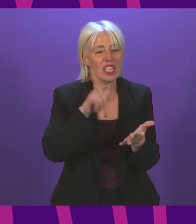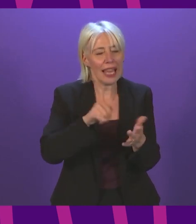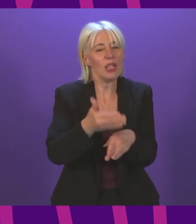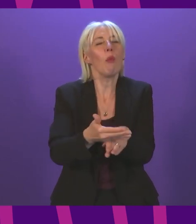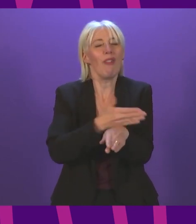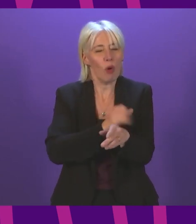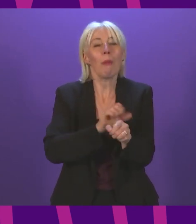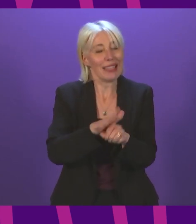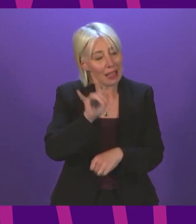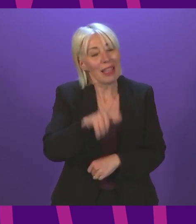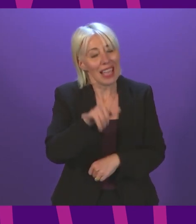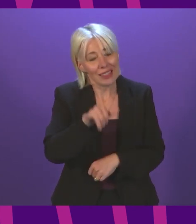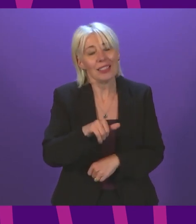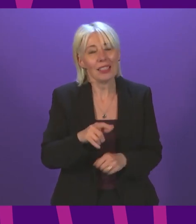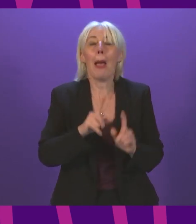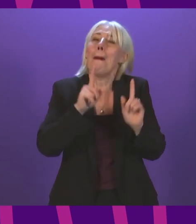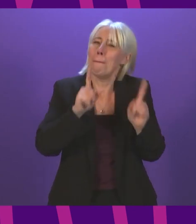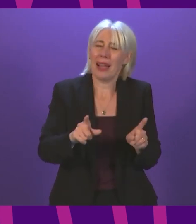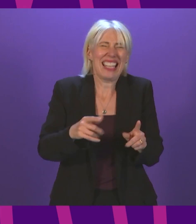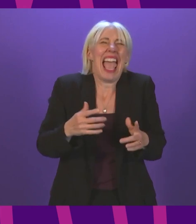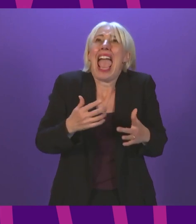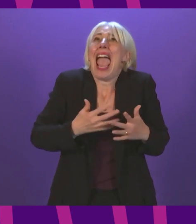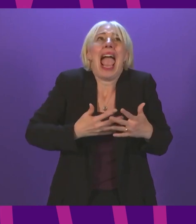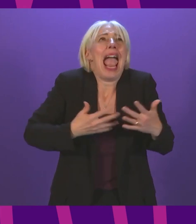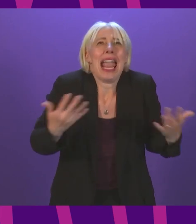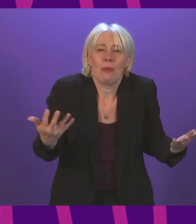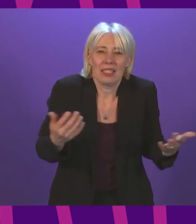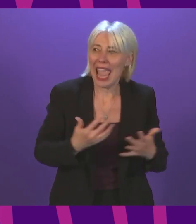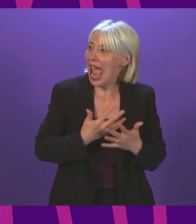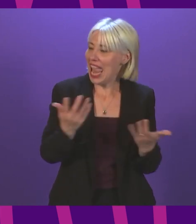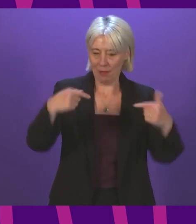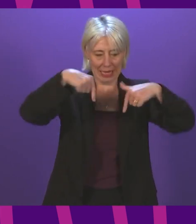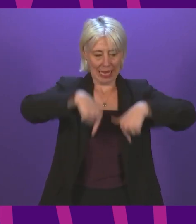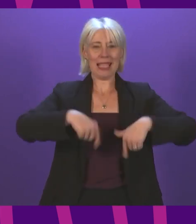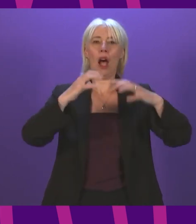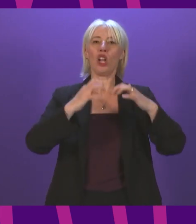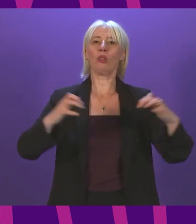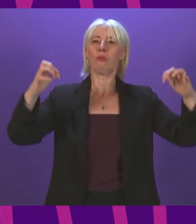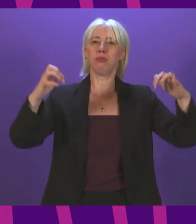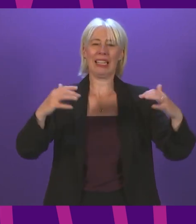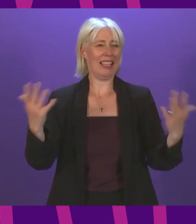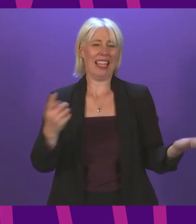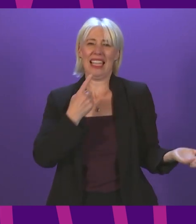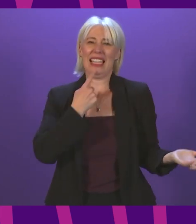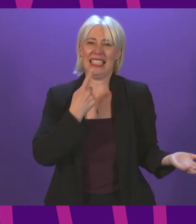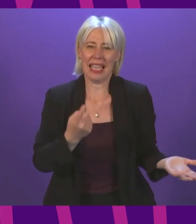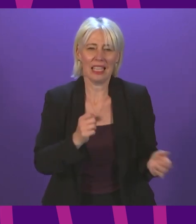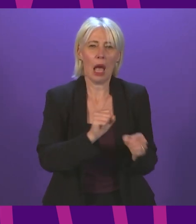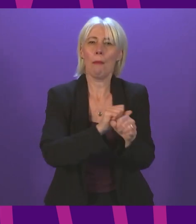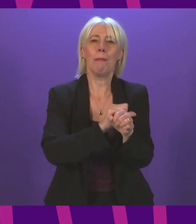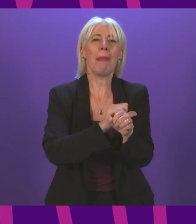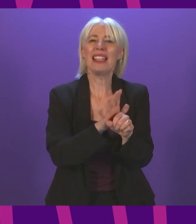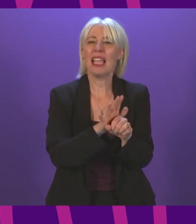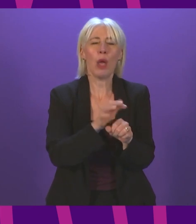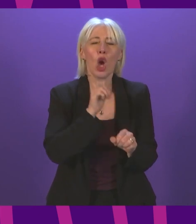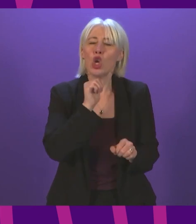the pandemic. But again, anybody, anybody who stands in this chamber and suggests that the pandemic is